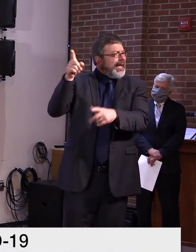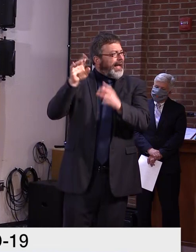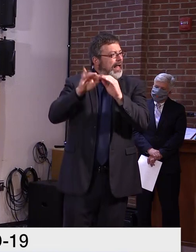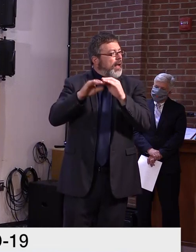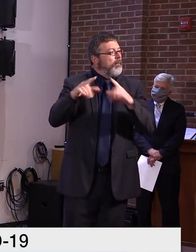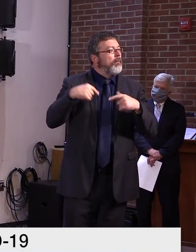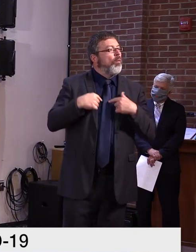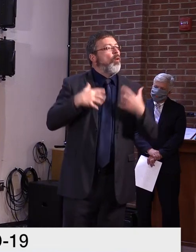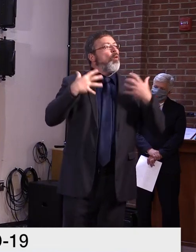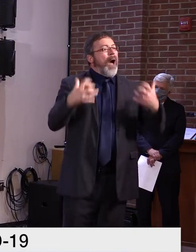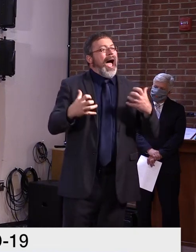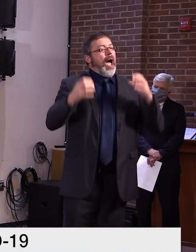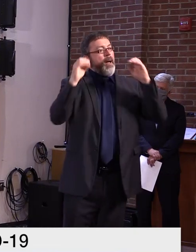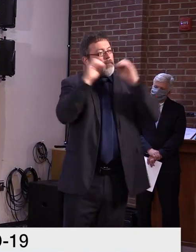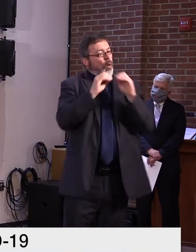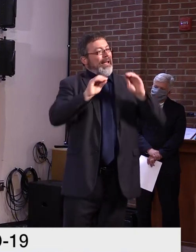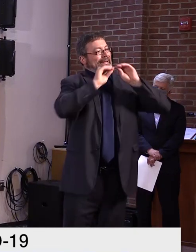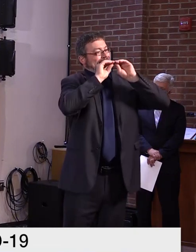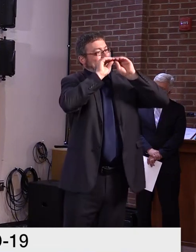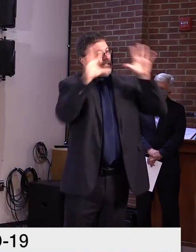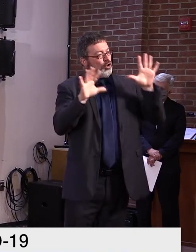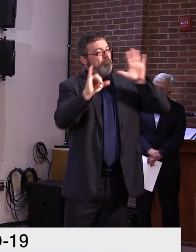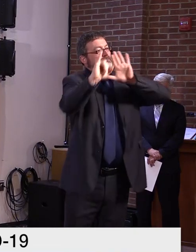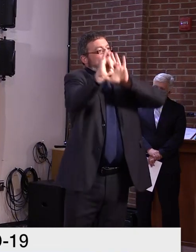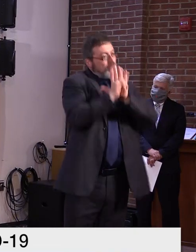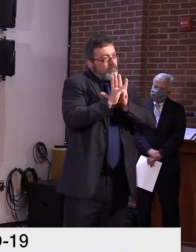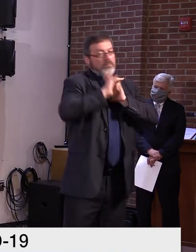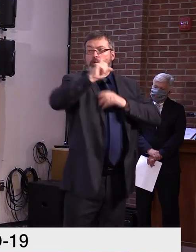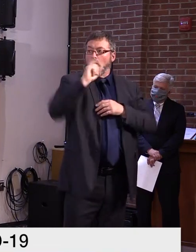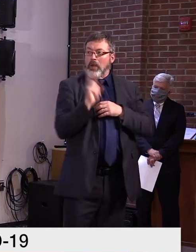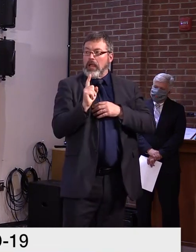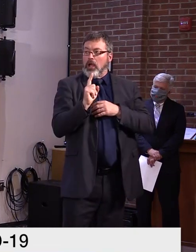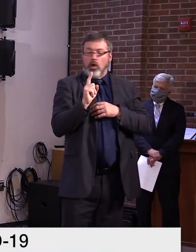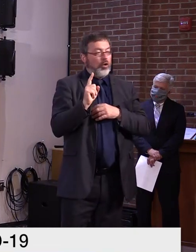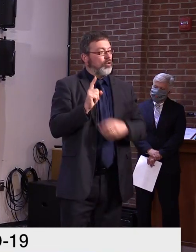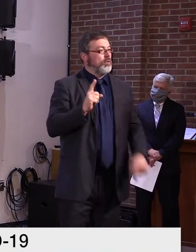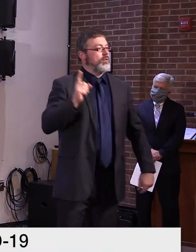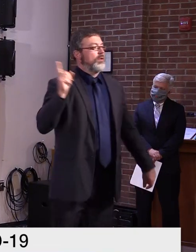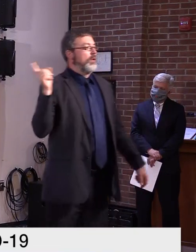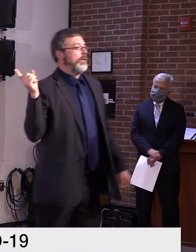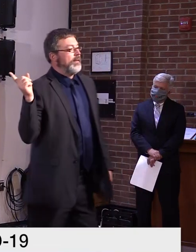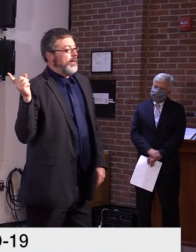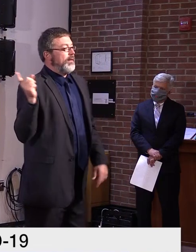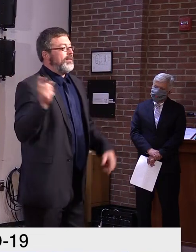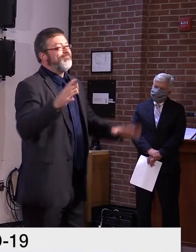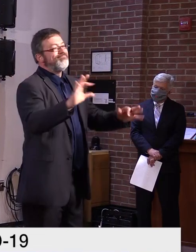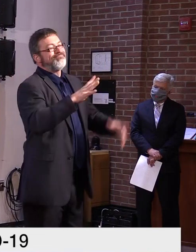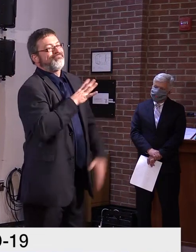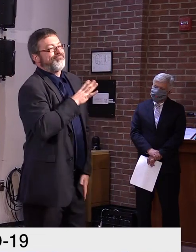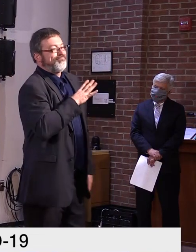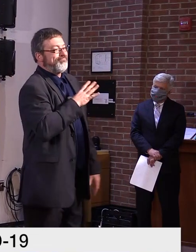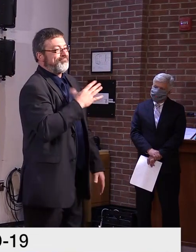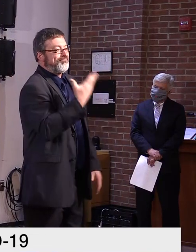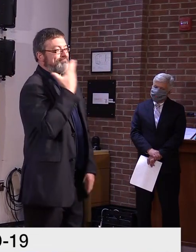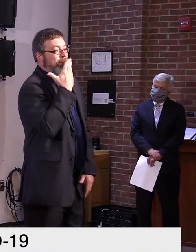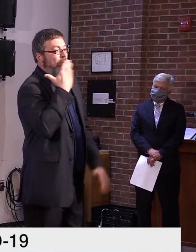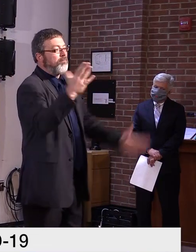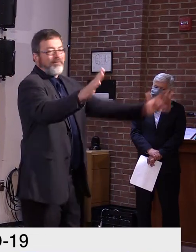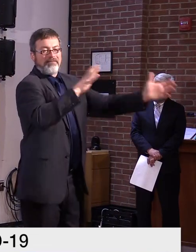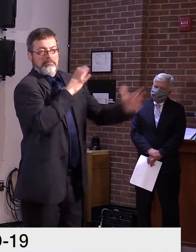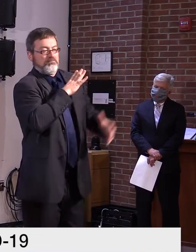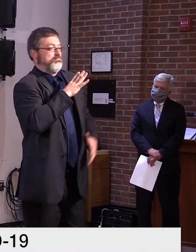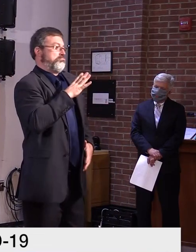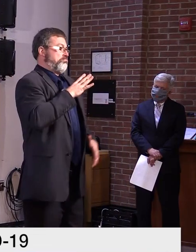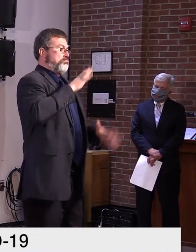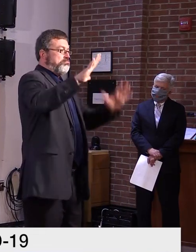transparency. No, we certainly want to be transparent as well, Mike, but maybe, maybe we provided information about a single college, but we certainly didn't provide information about